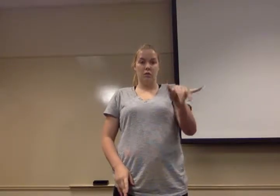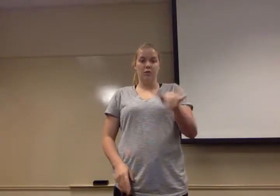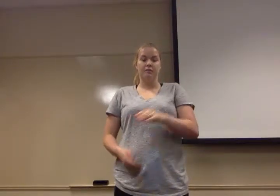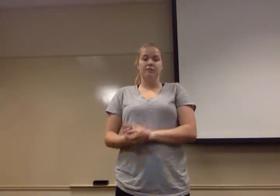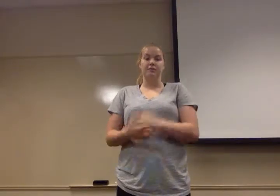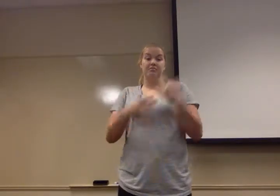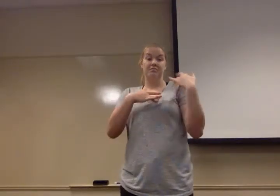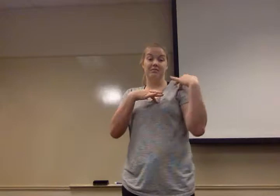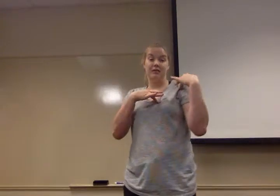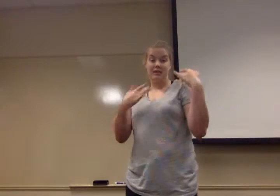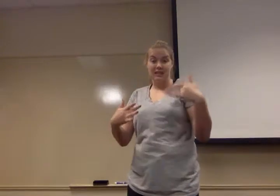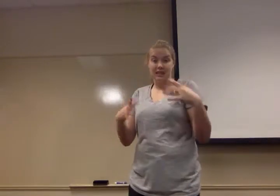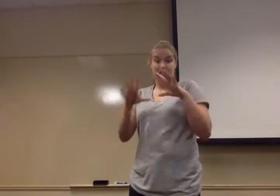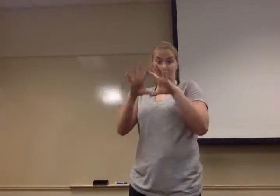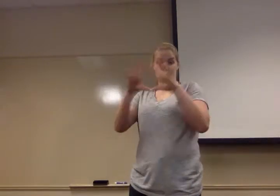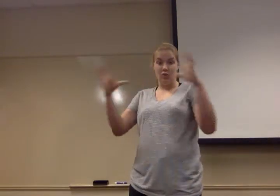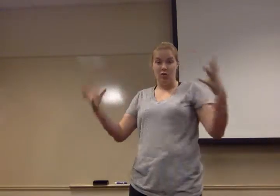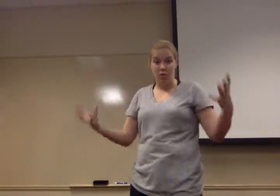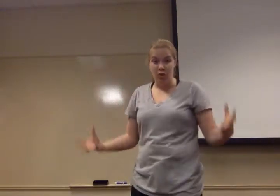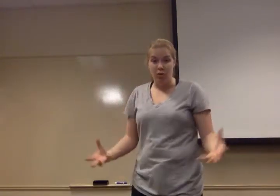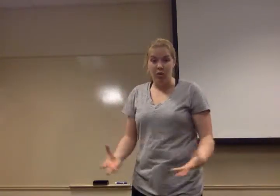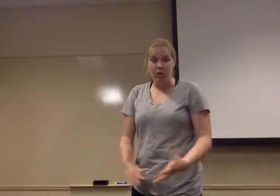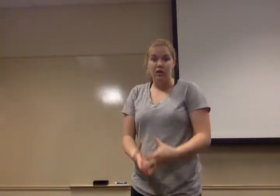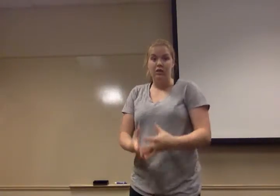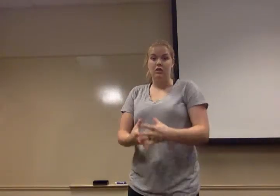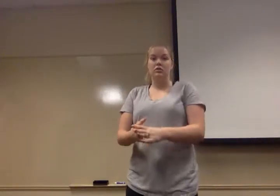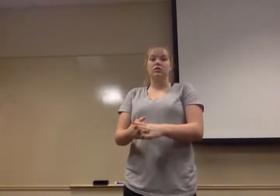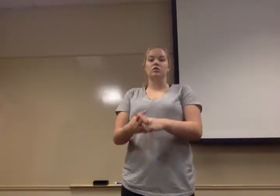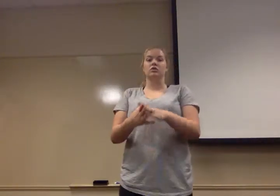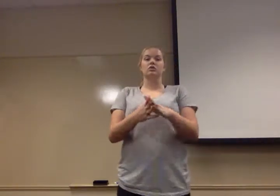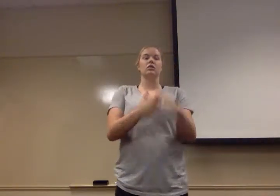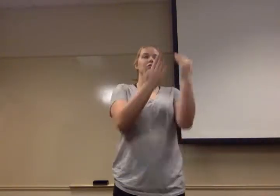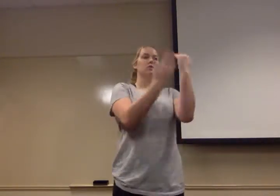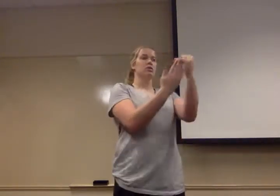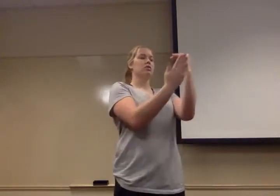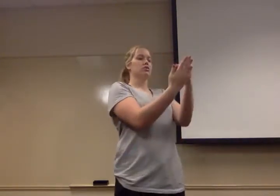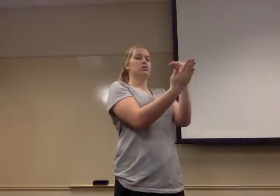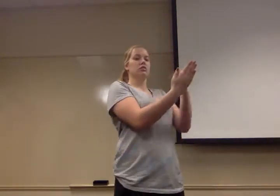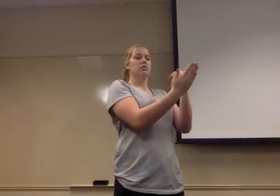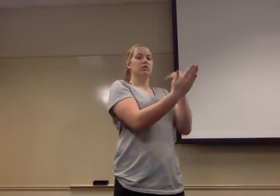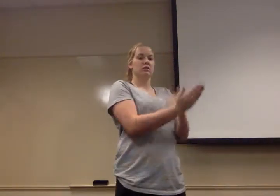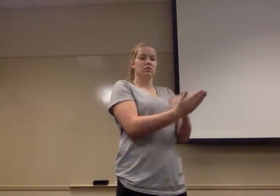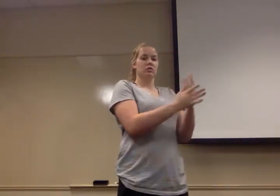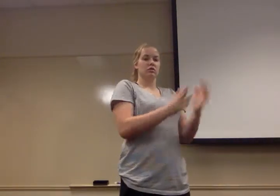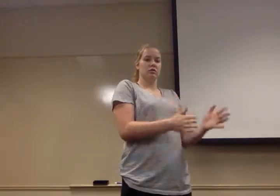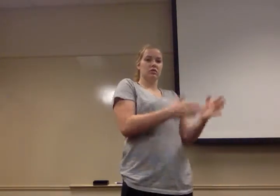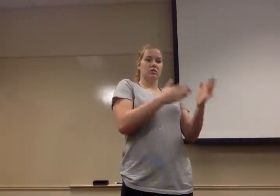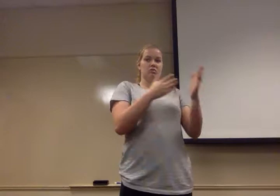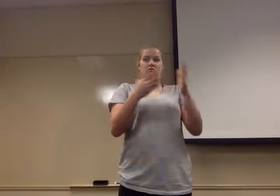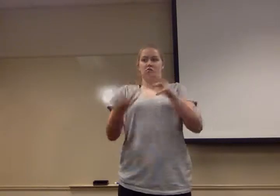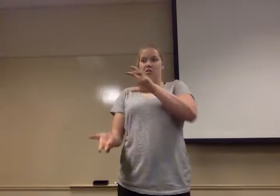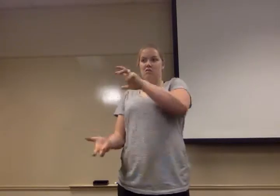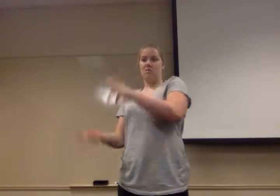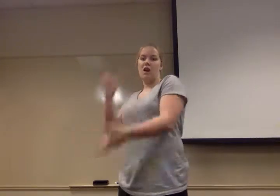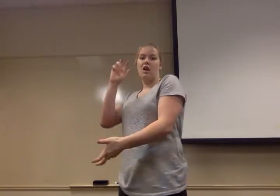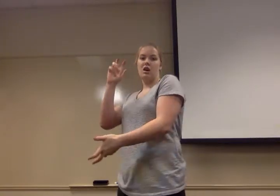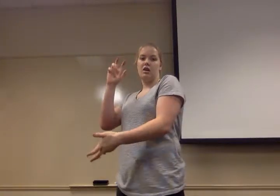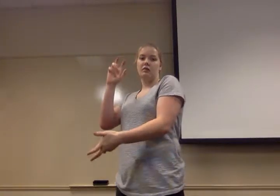universe is to move from order and structure to lack of order, lack of structure, in fact,